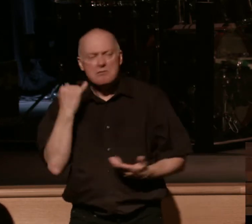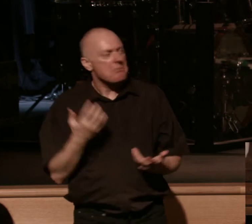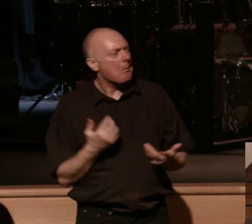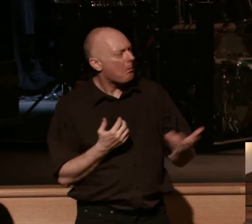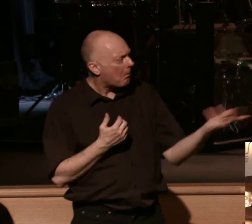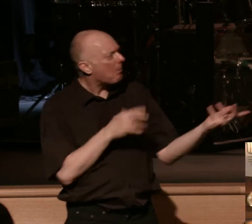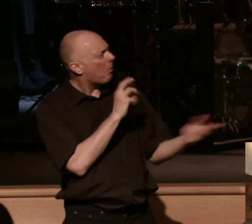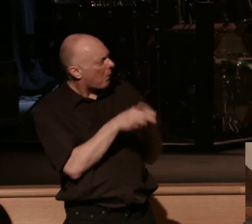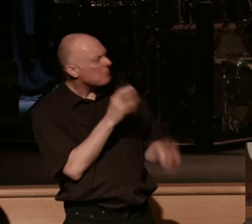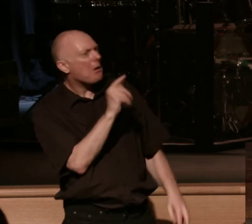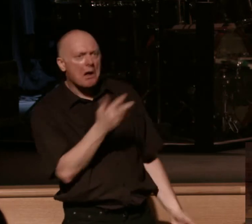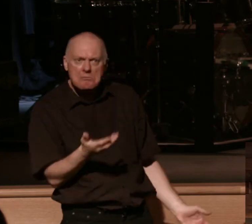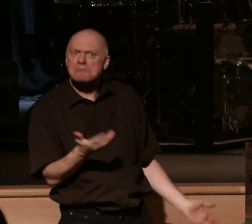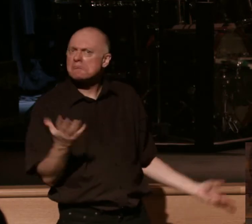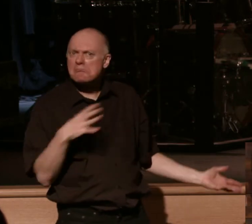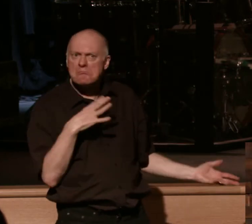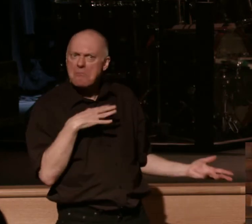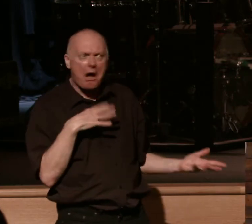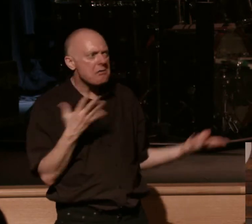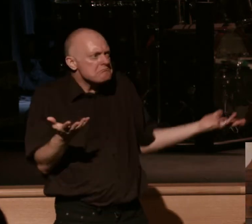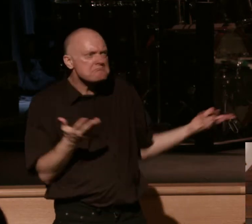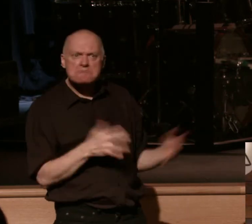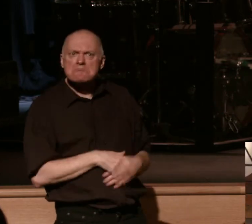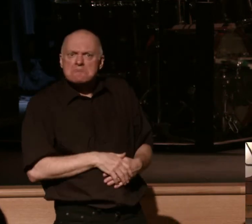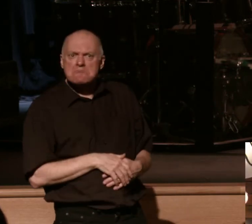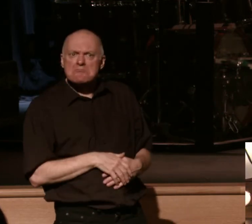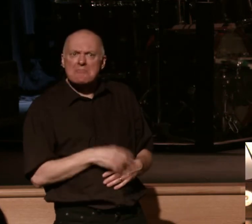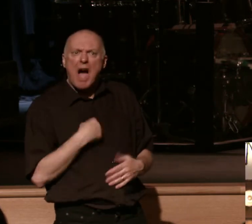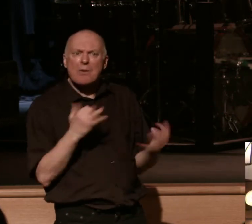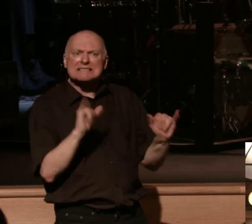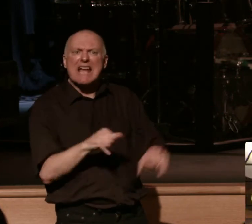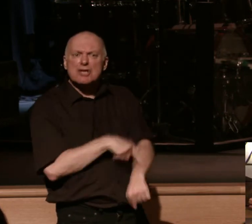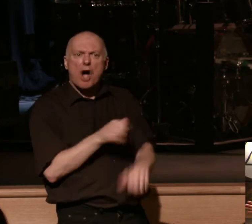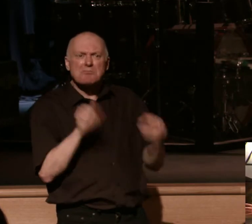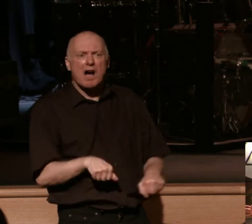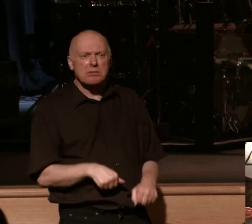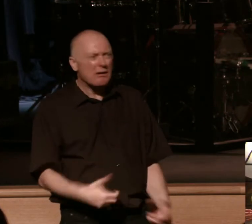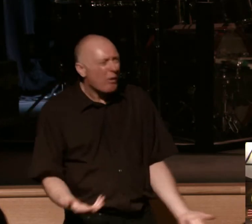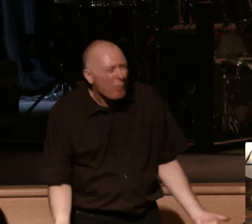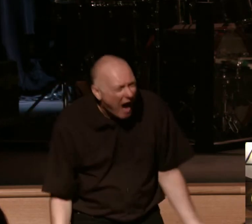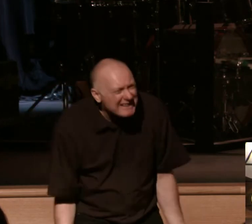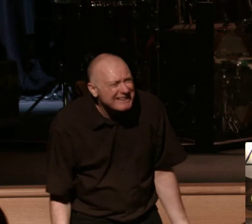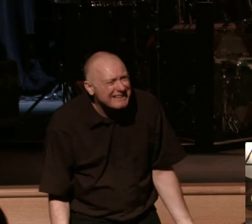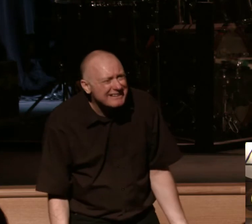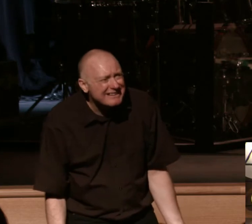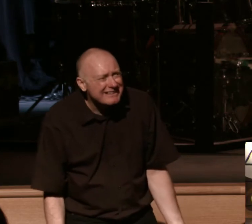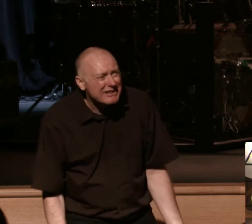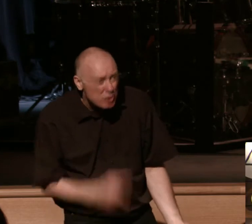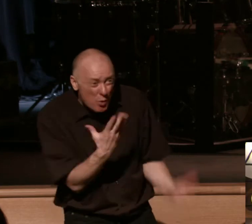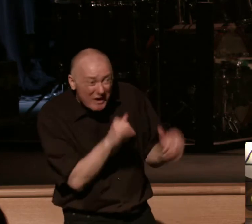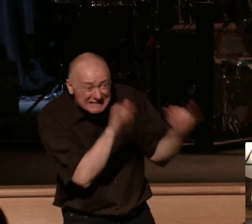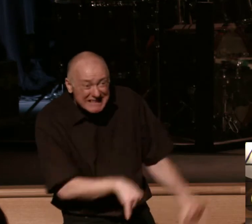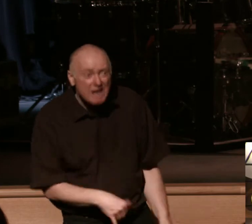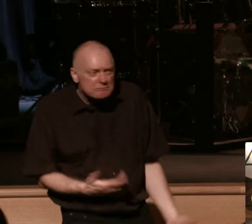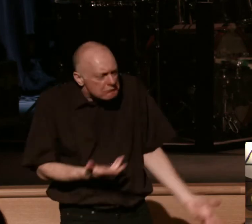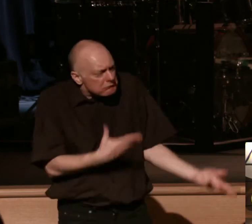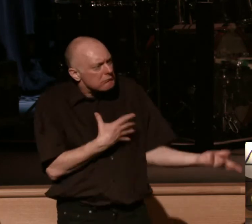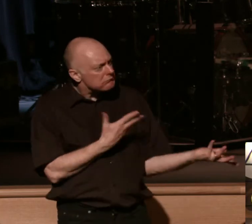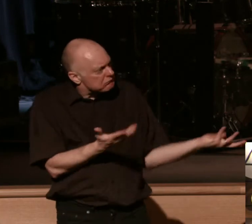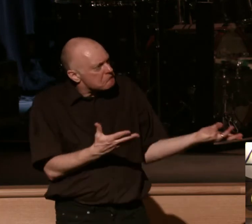looking around you're like no man the world's great I love this stuff I want to be your friend what what world are you looking at not the same one I'm looking at I see